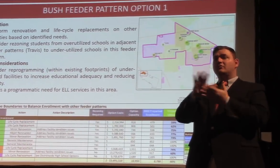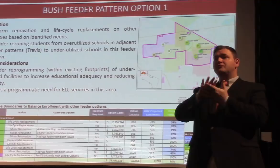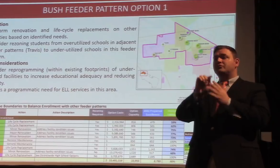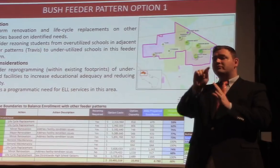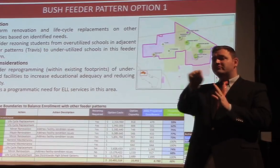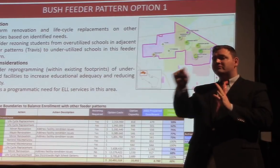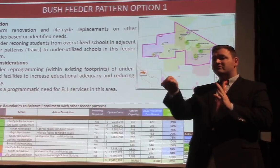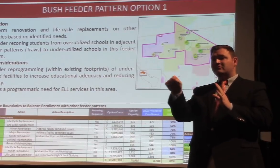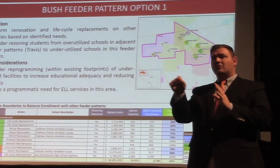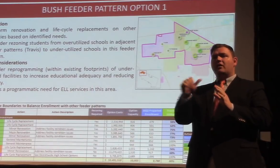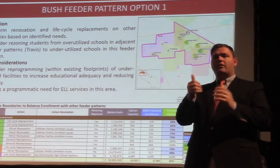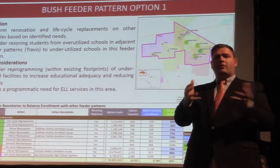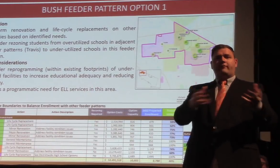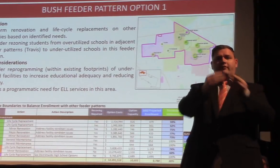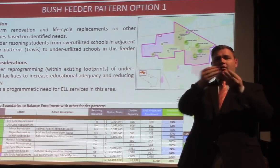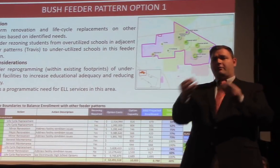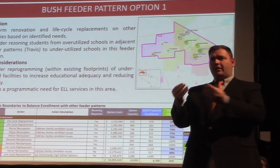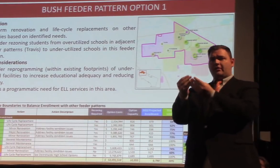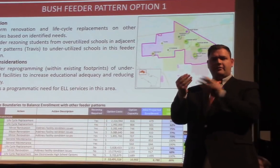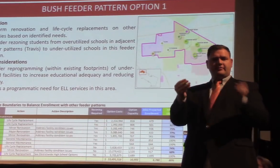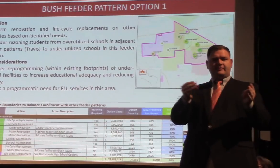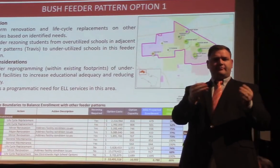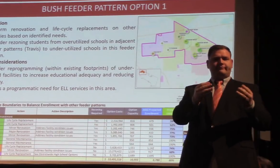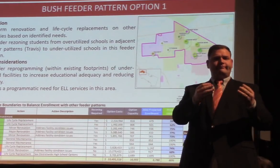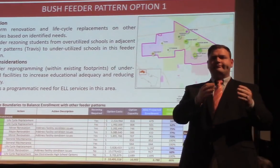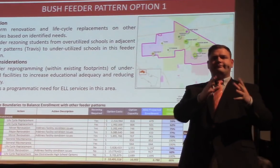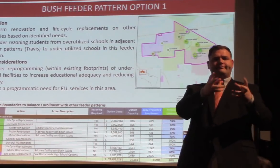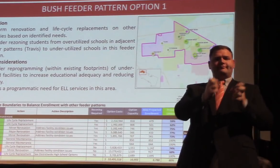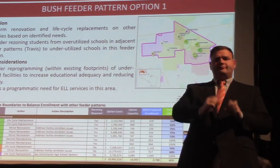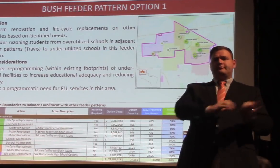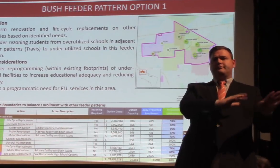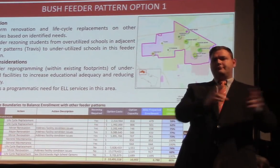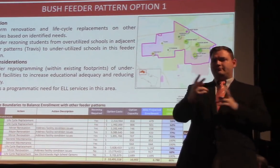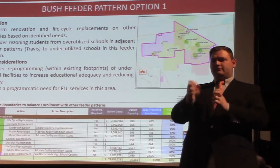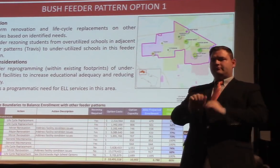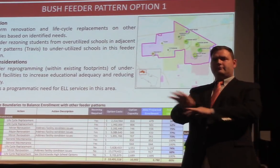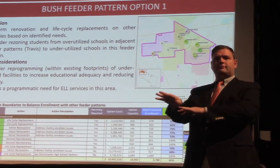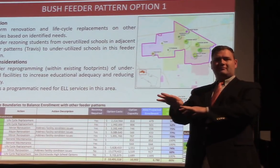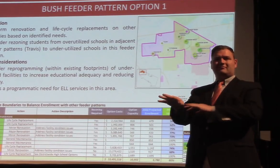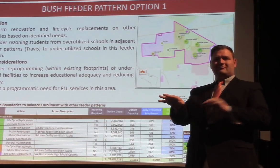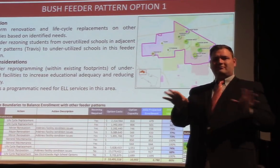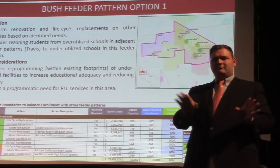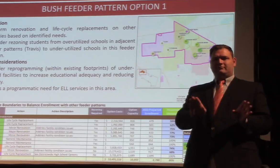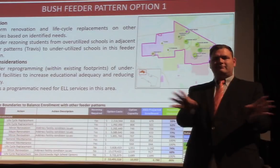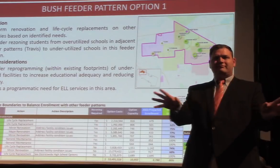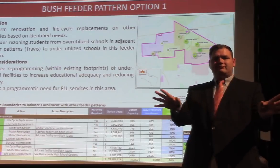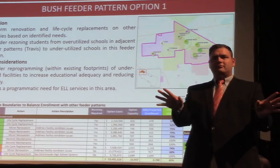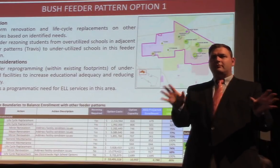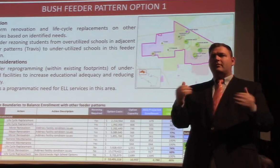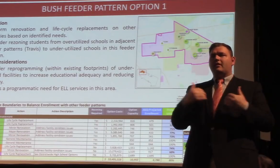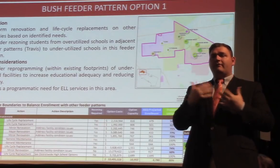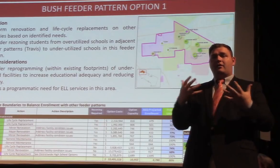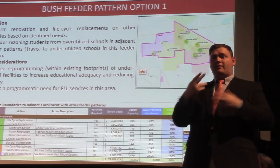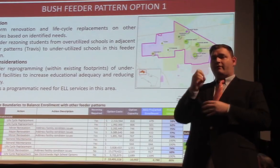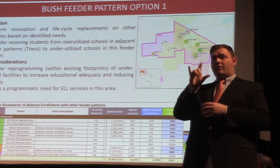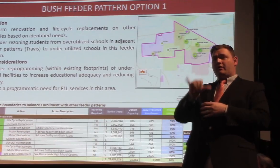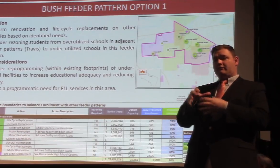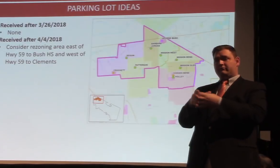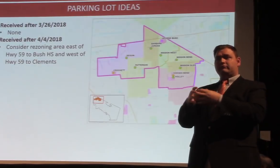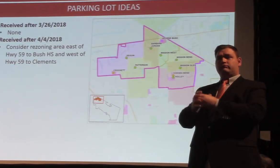specifically Travis or Austin, to some under-utilized schools in this feeder pattern. Again, we have, we've got lots of capacity at Holly Elementary.